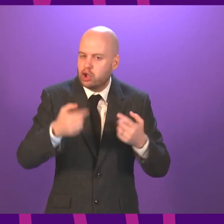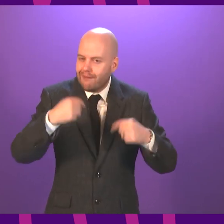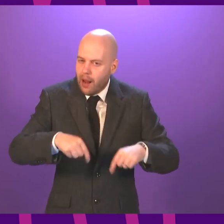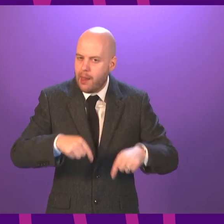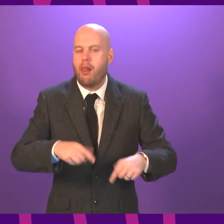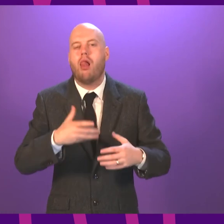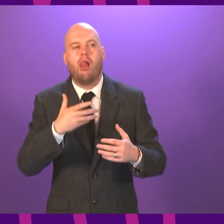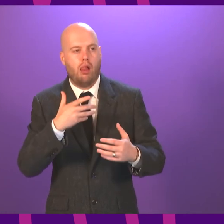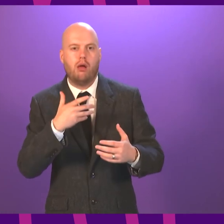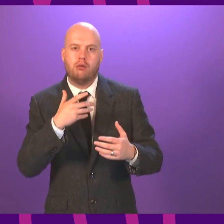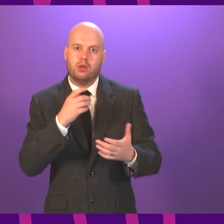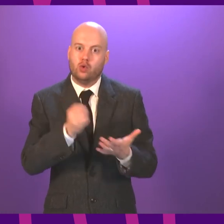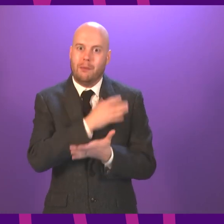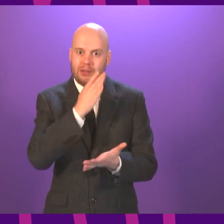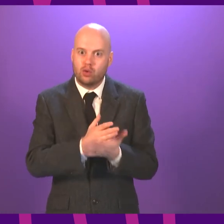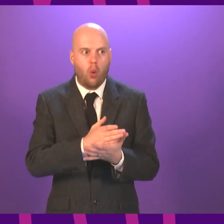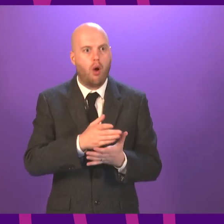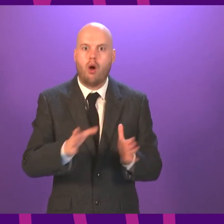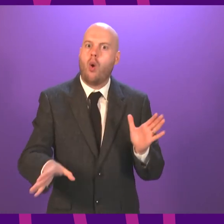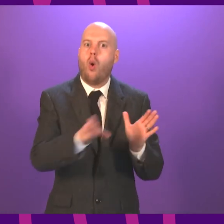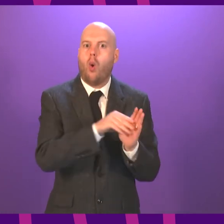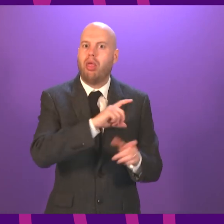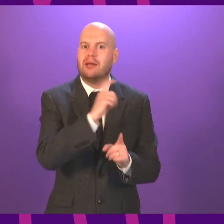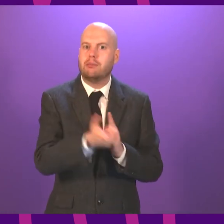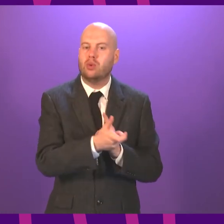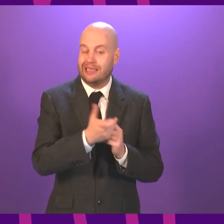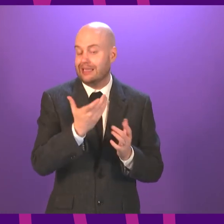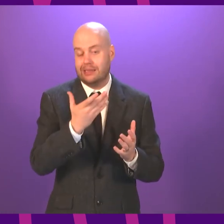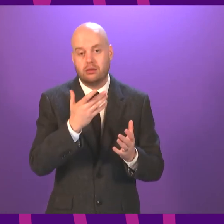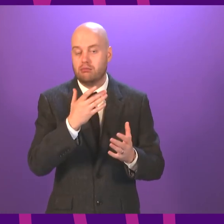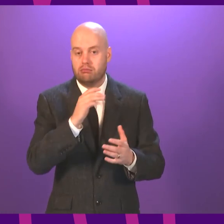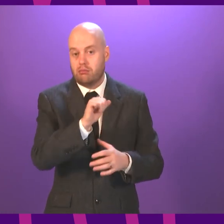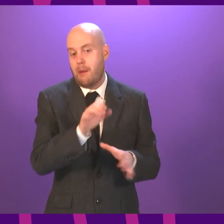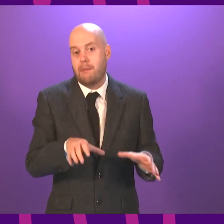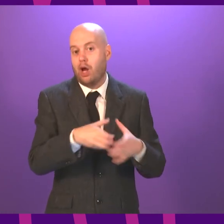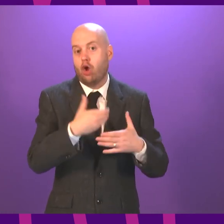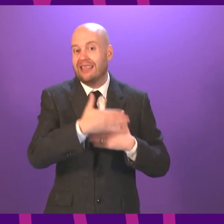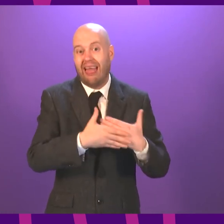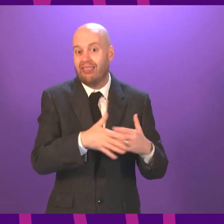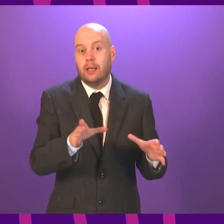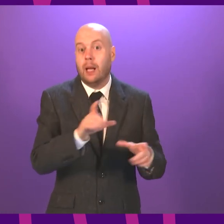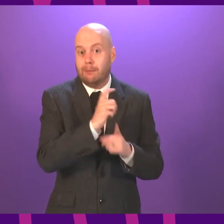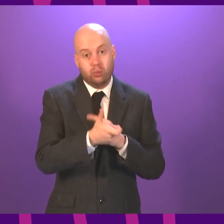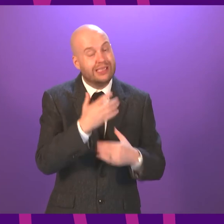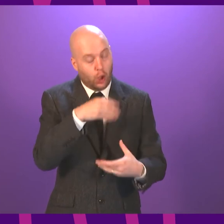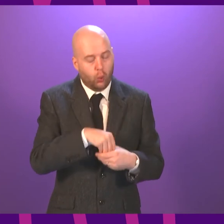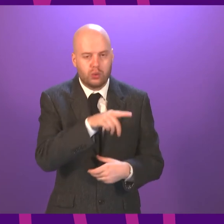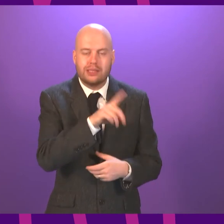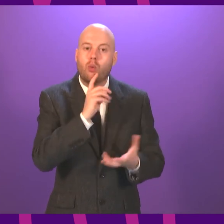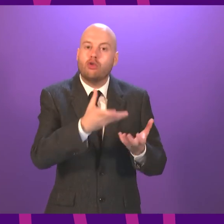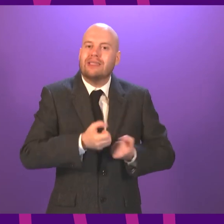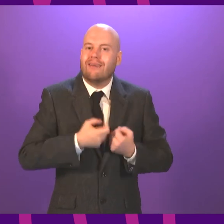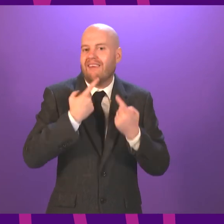ensure high uptake in our minority ethnic communities. I represent a constituency with a very high proportion